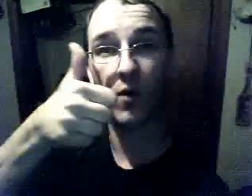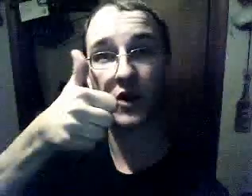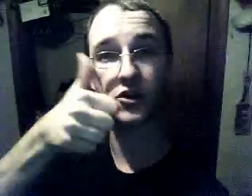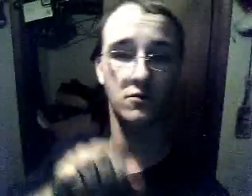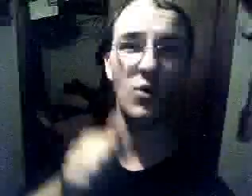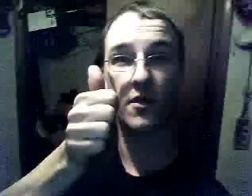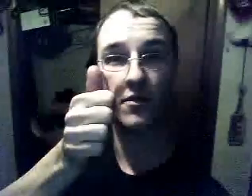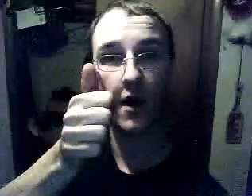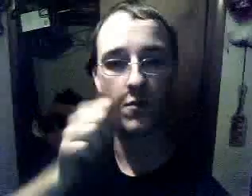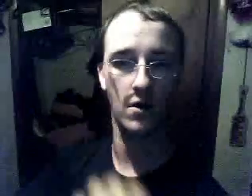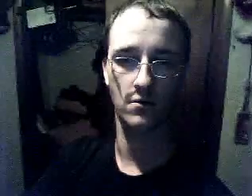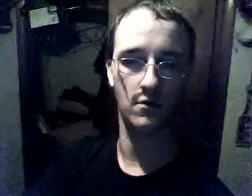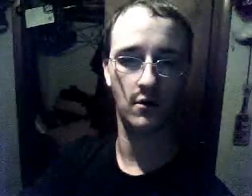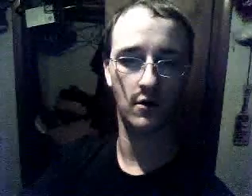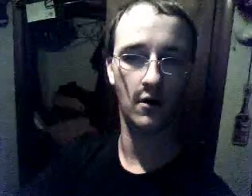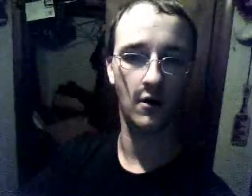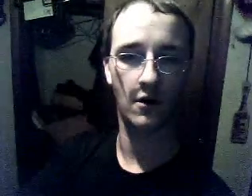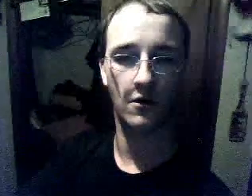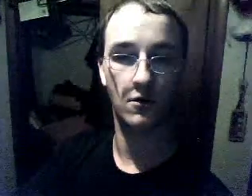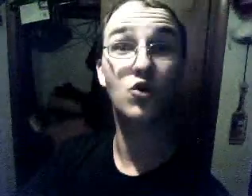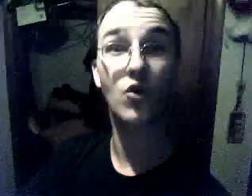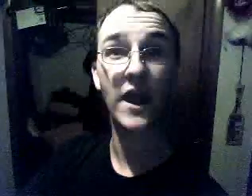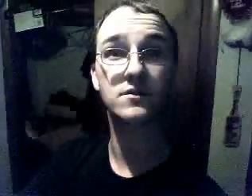will watch you with the thumb. Google Kansas.